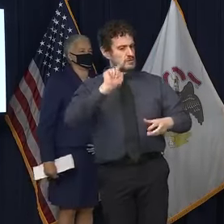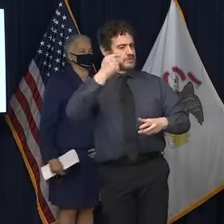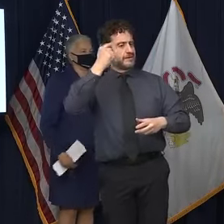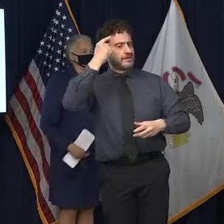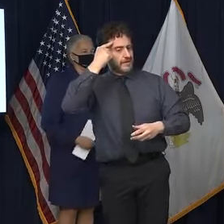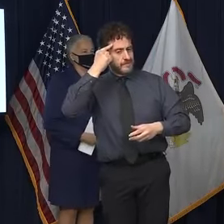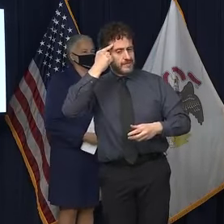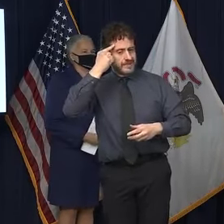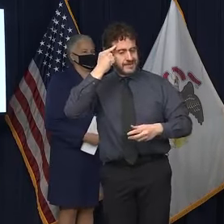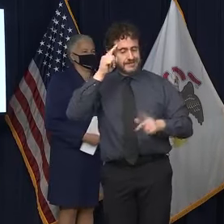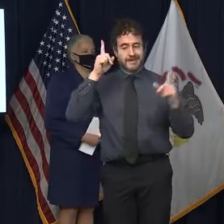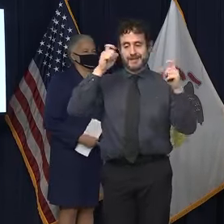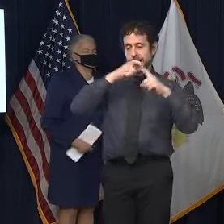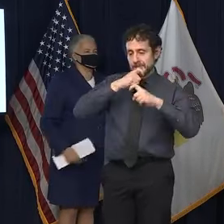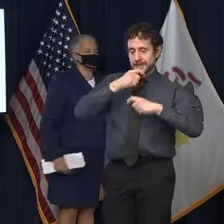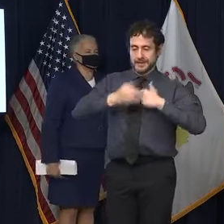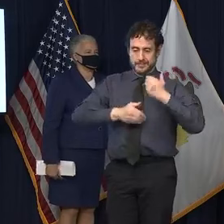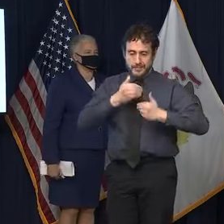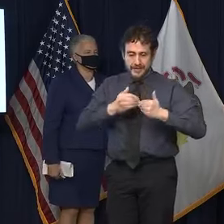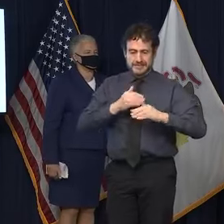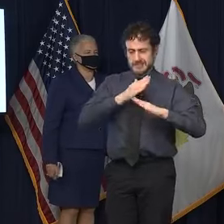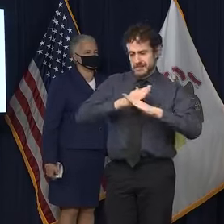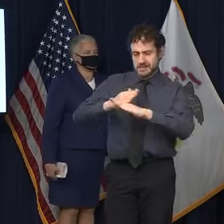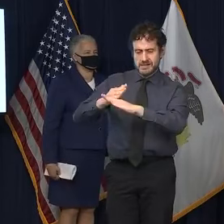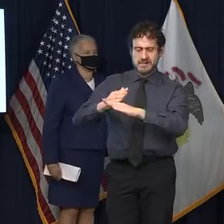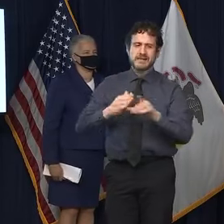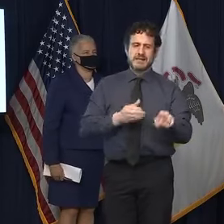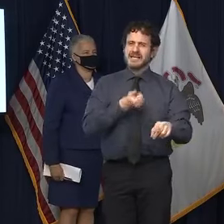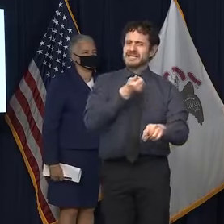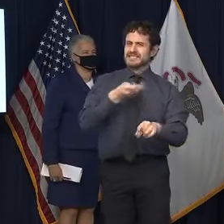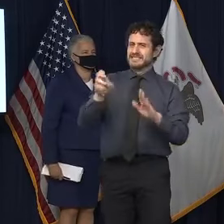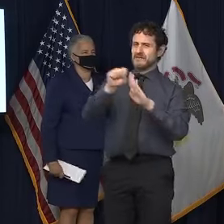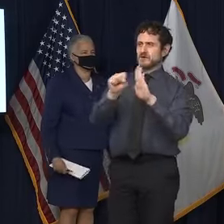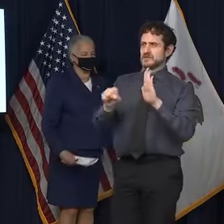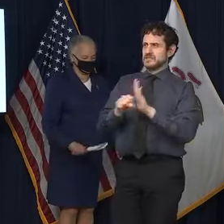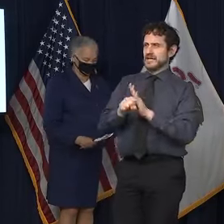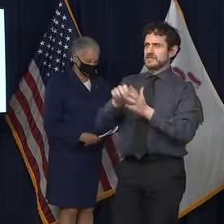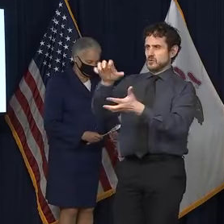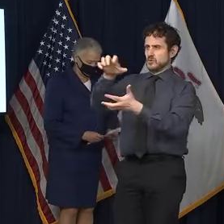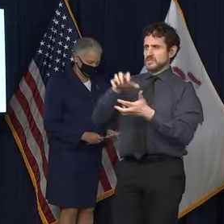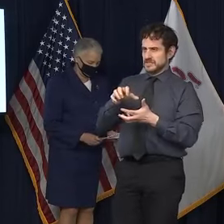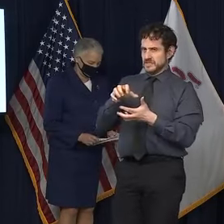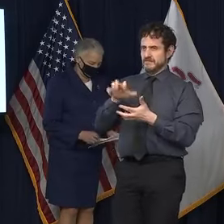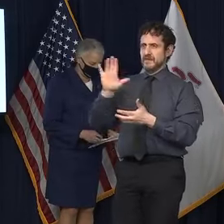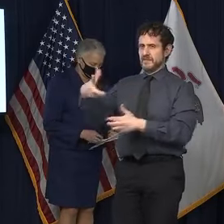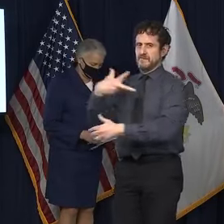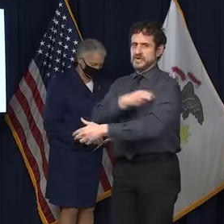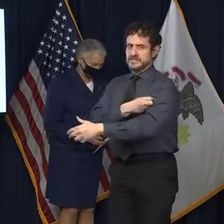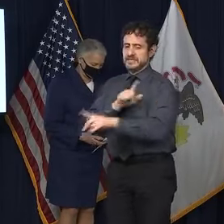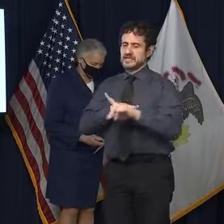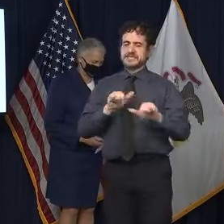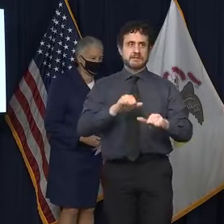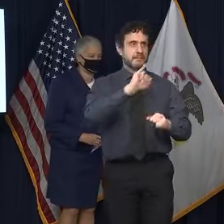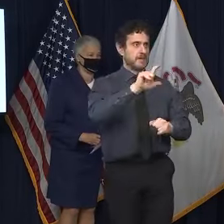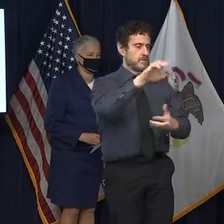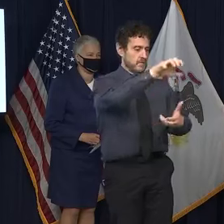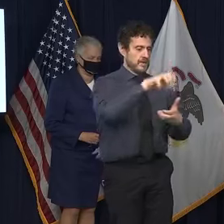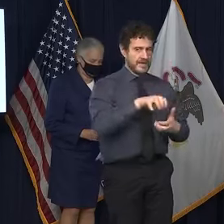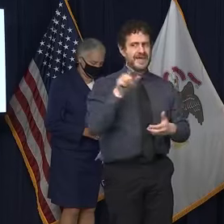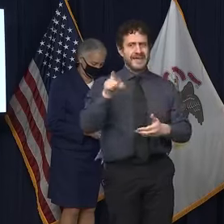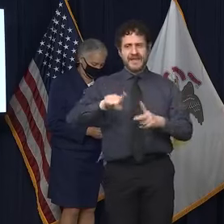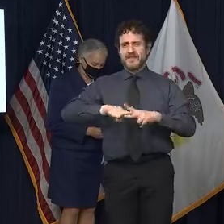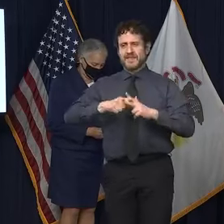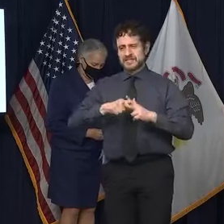process? I know that, you know, several states got the ship at the same time that Illinois did and began vaccinating